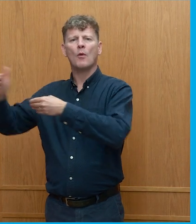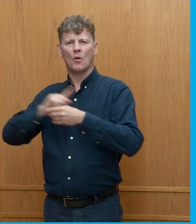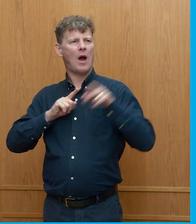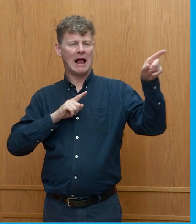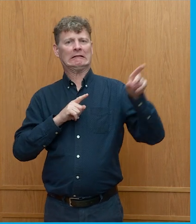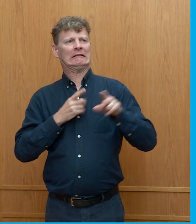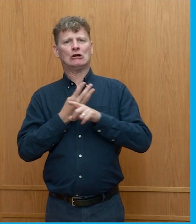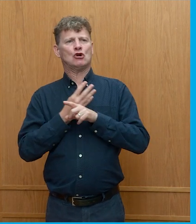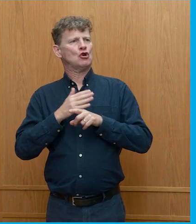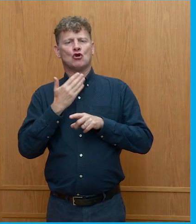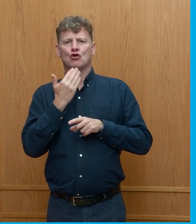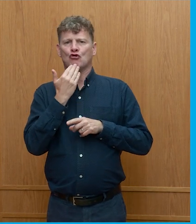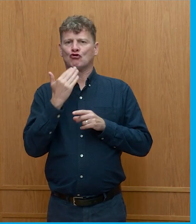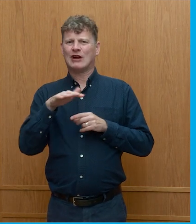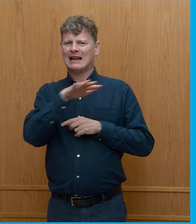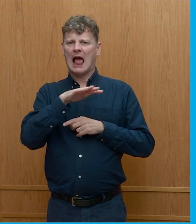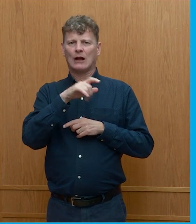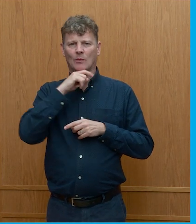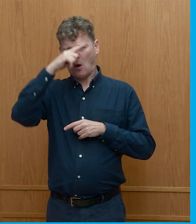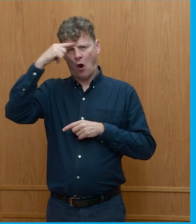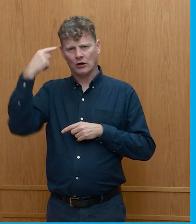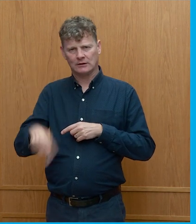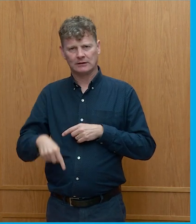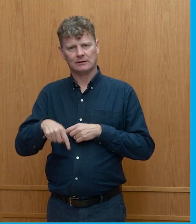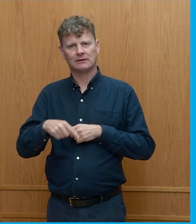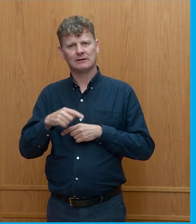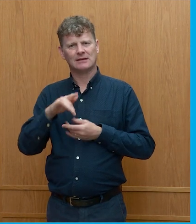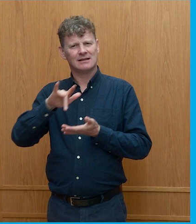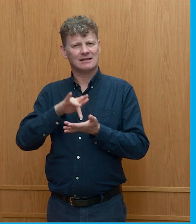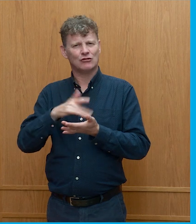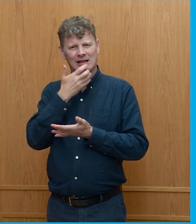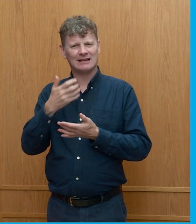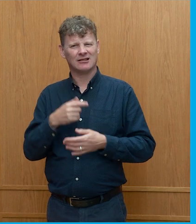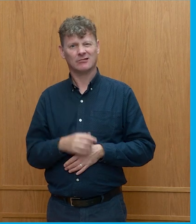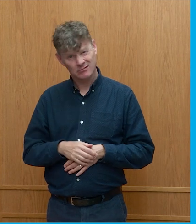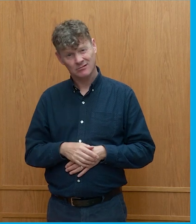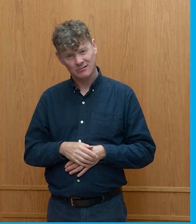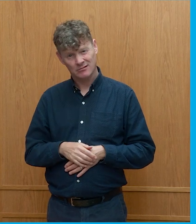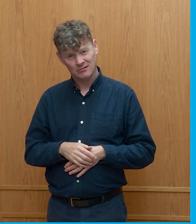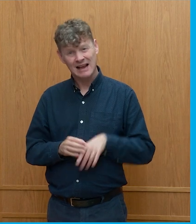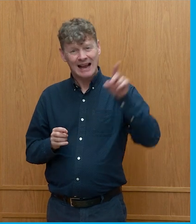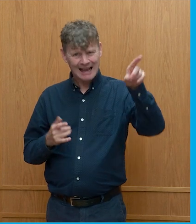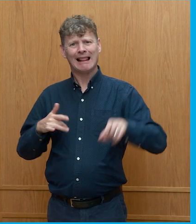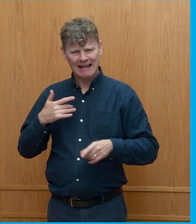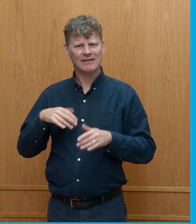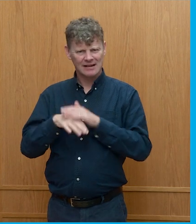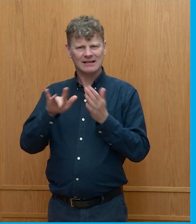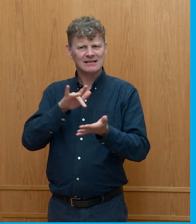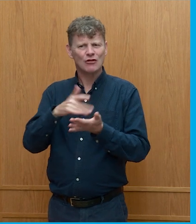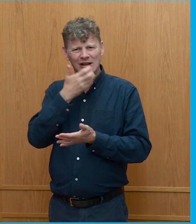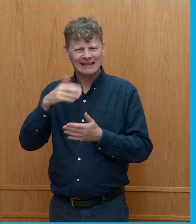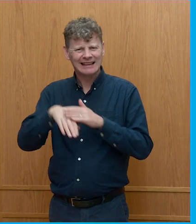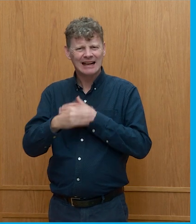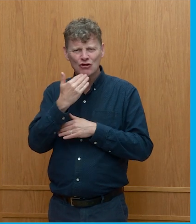too overheating in a centrally heated building. Not recognising it. He lives in a centrally heated building in Greenland. And